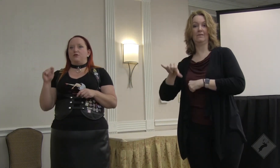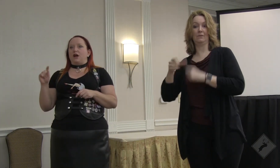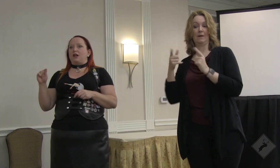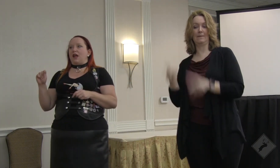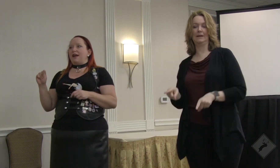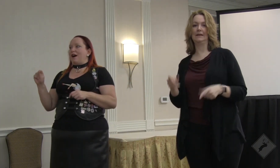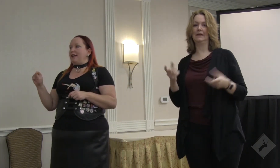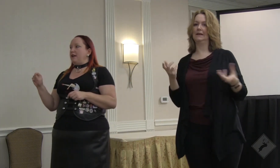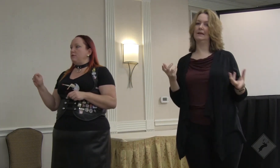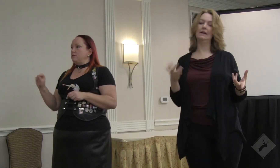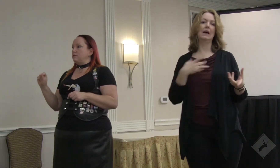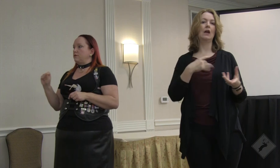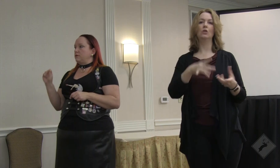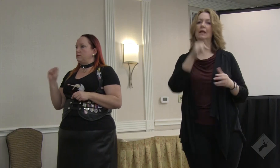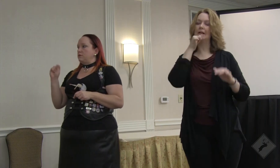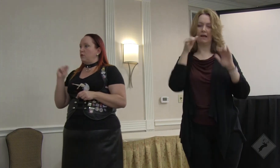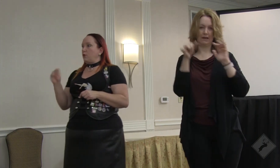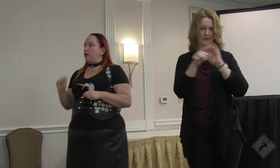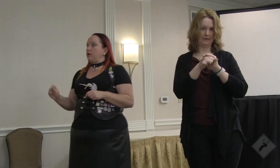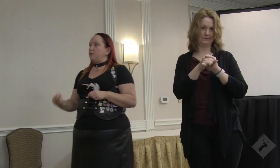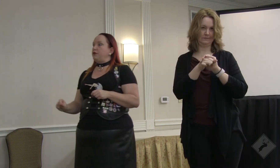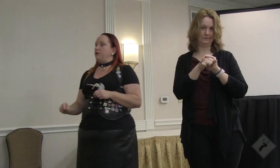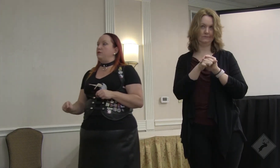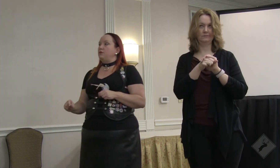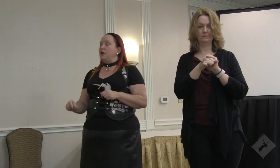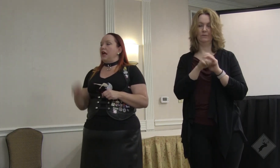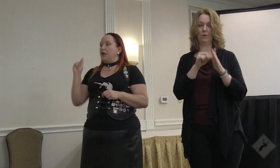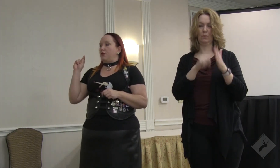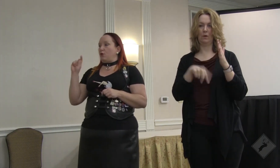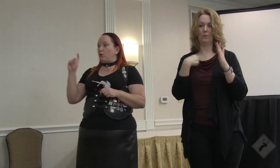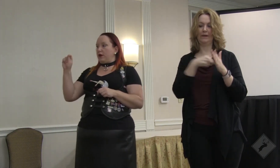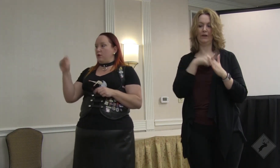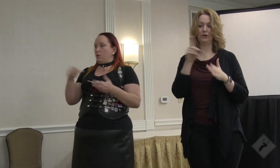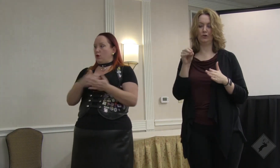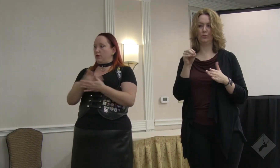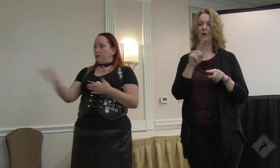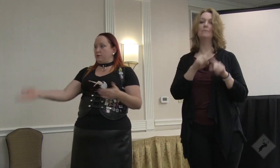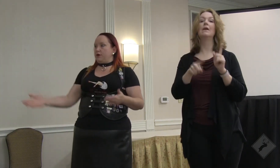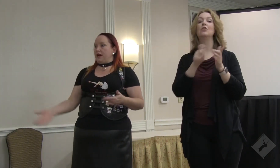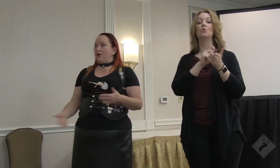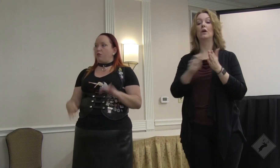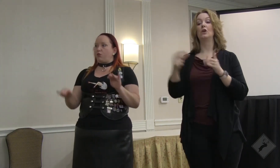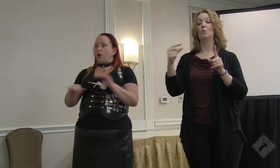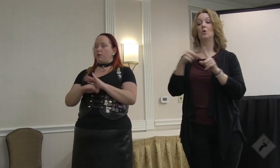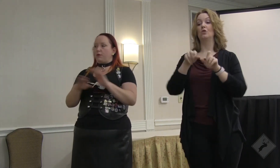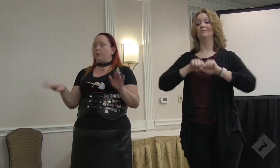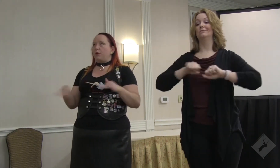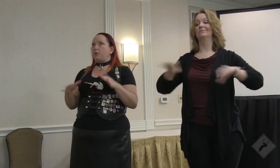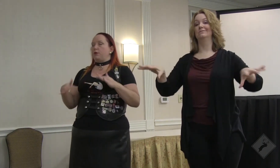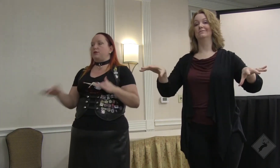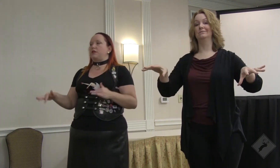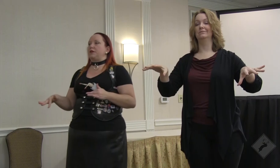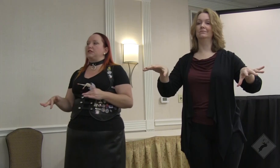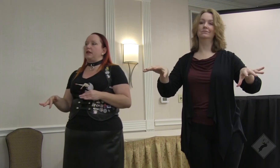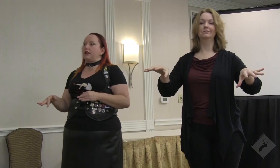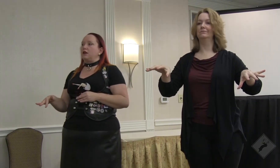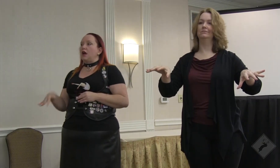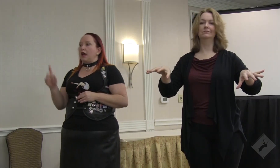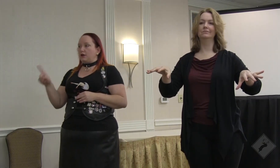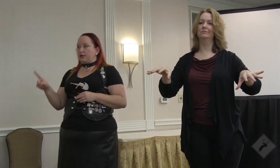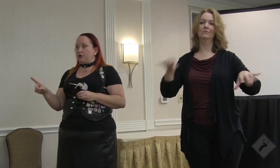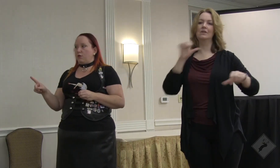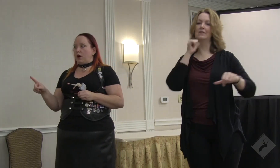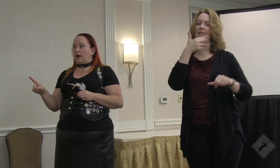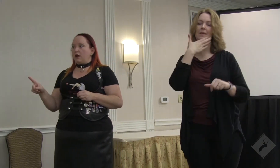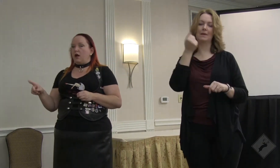While I do not like hiding with what it is we do, the written word that was put out probably, probably was not the best idea.